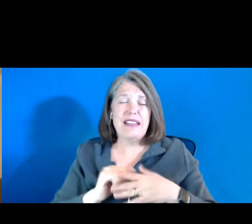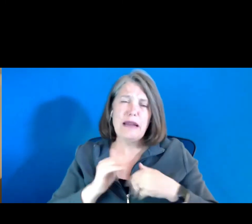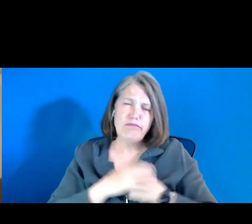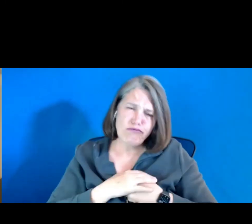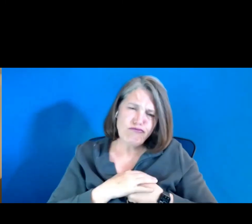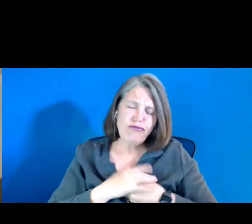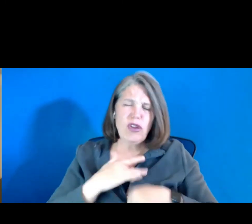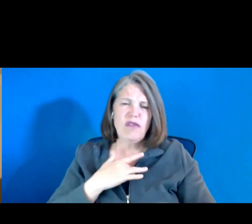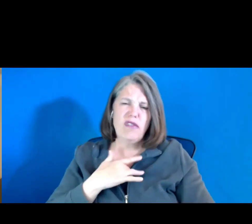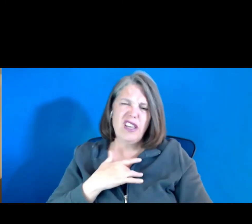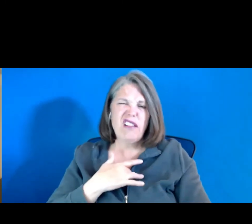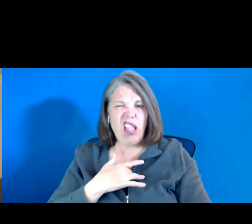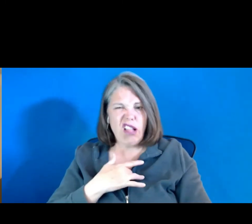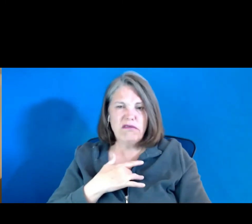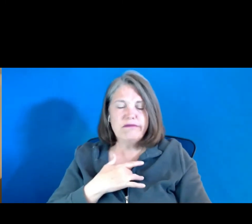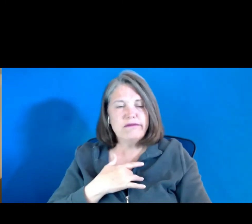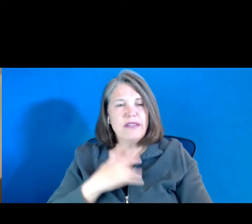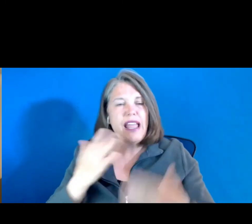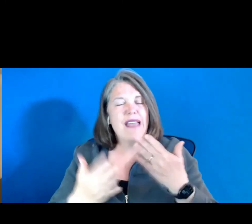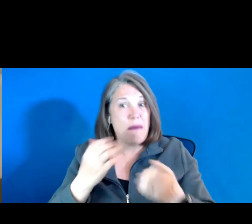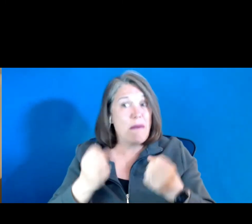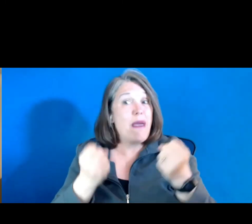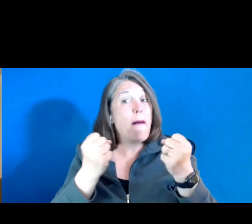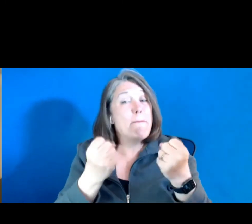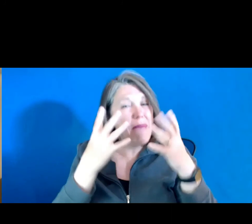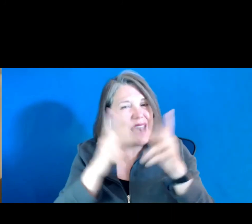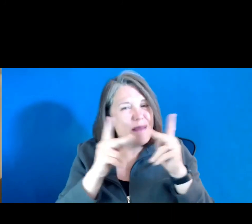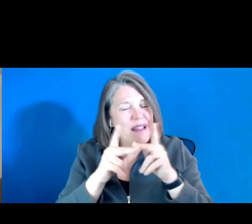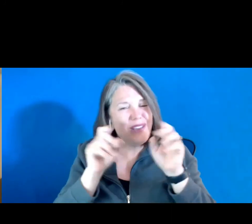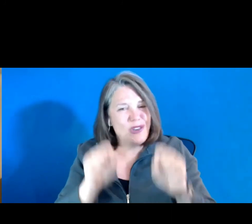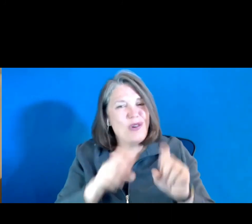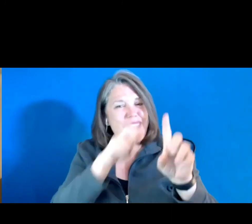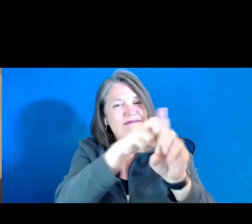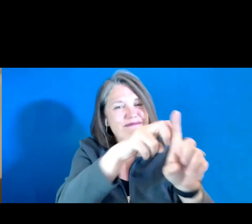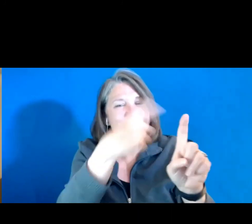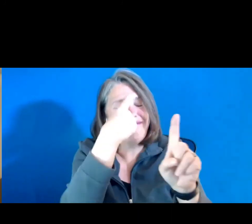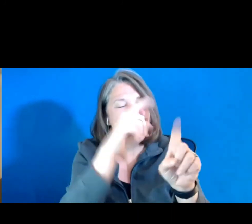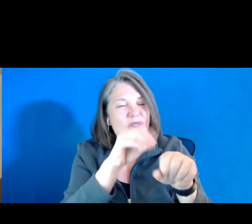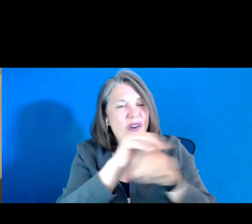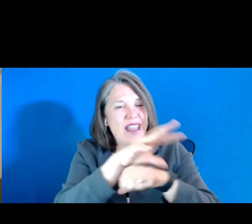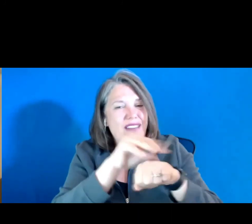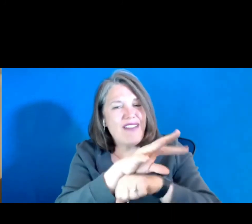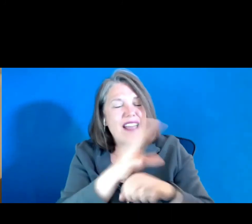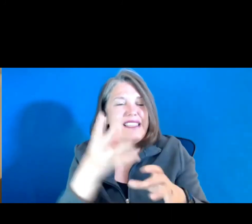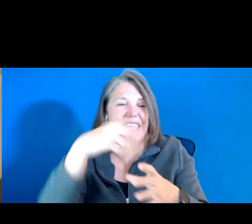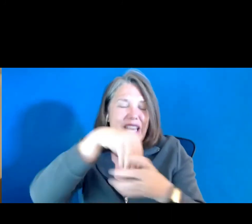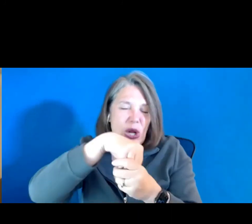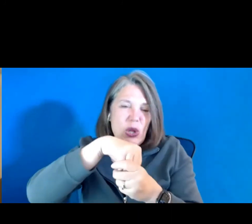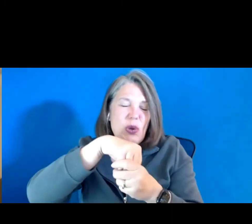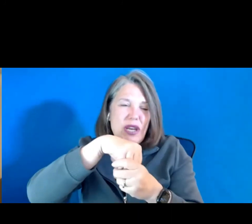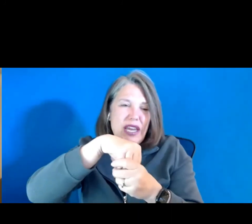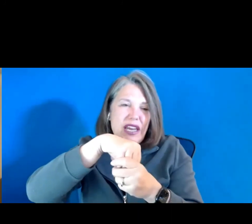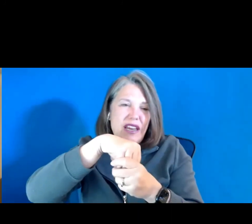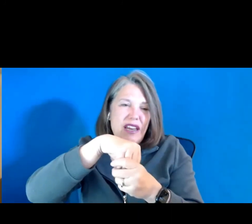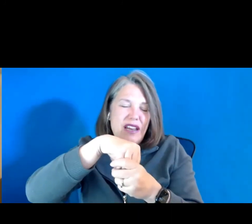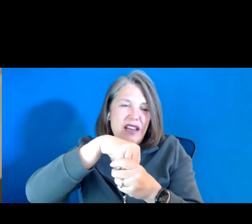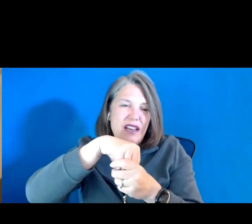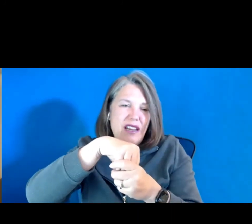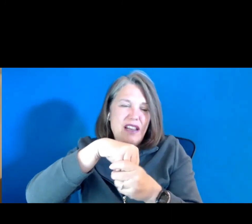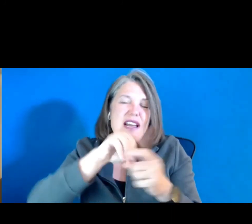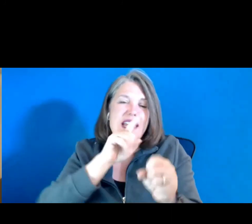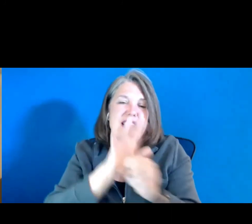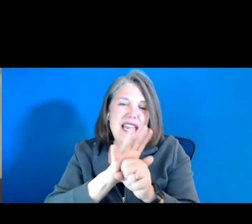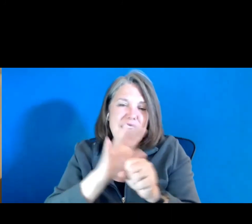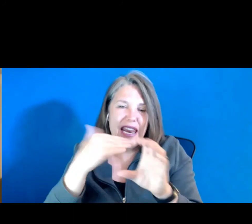you, there's going to be plenty of places you could go for advice, including a dedicated